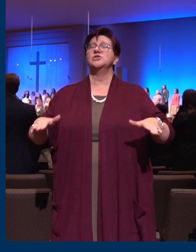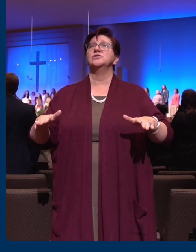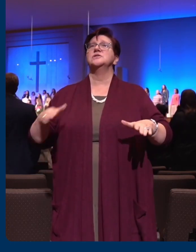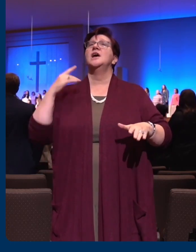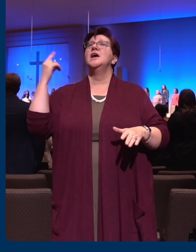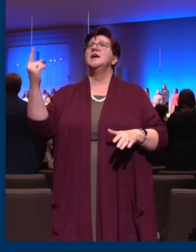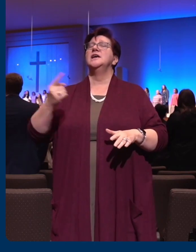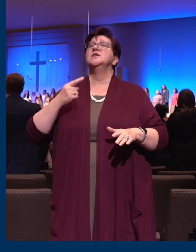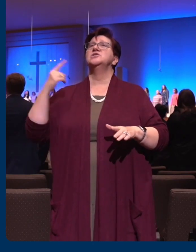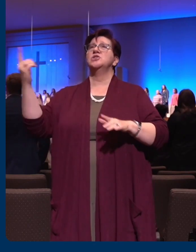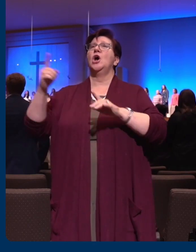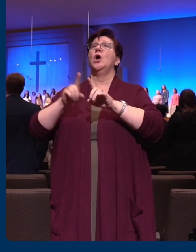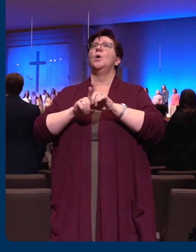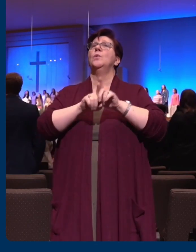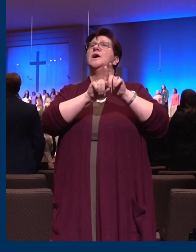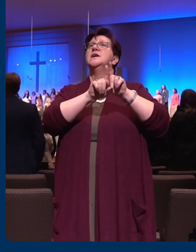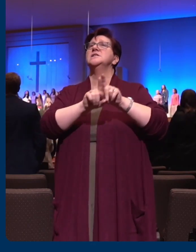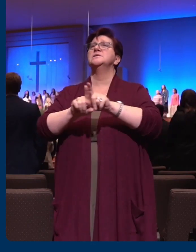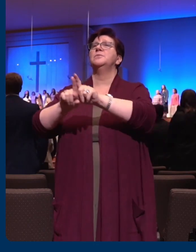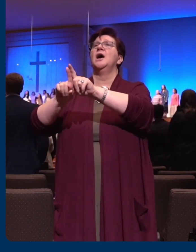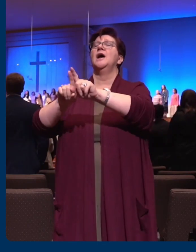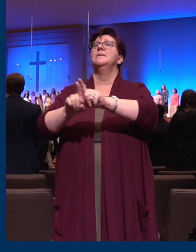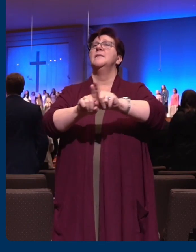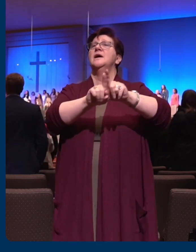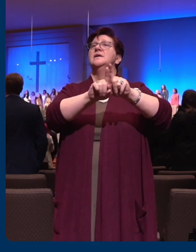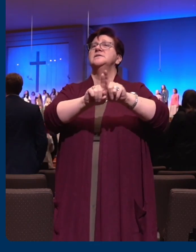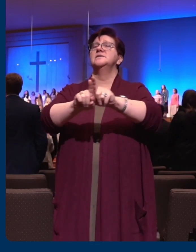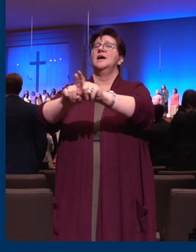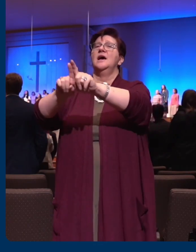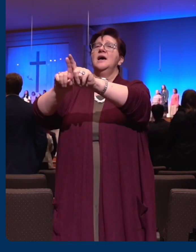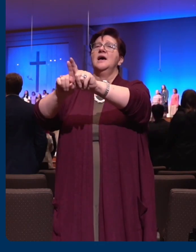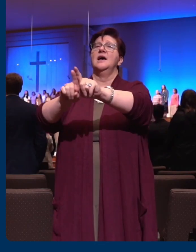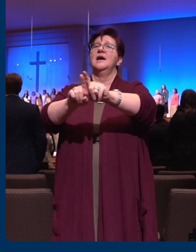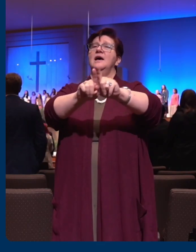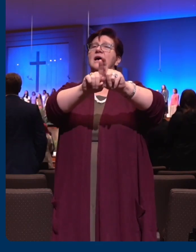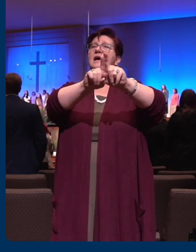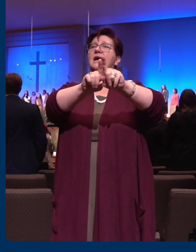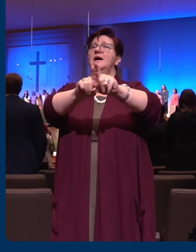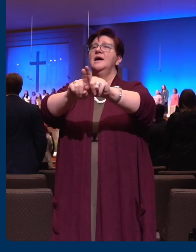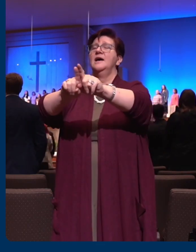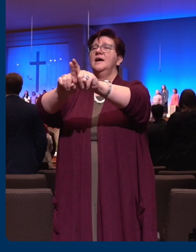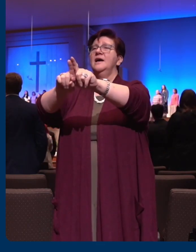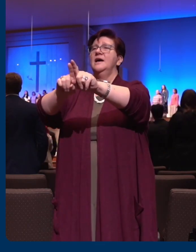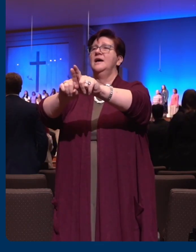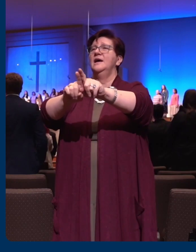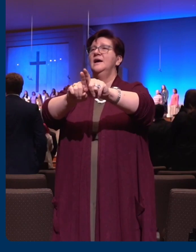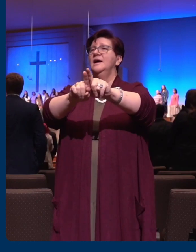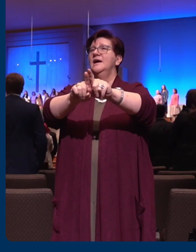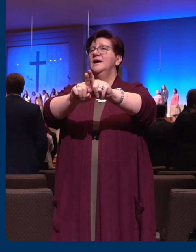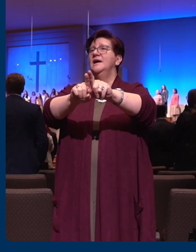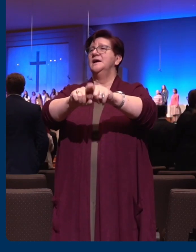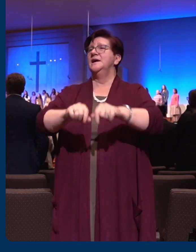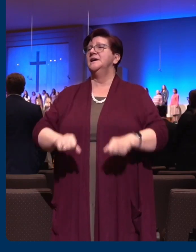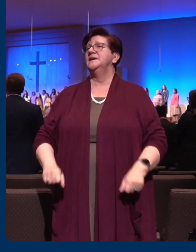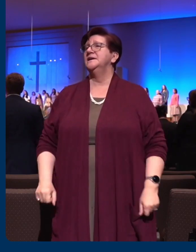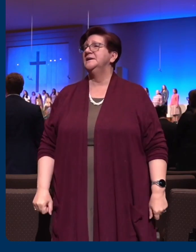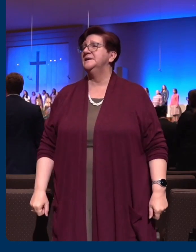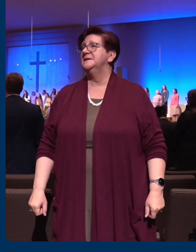is always by my side, the who